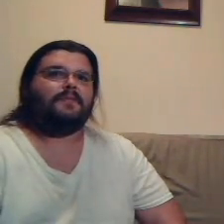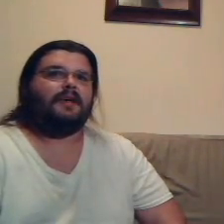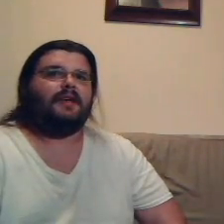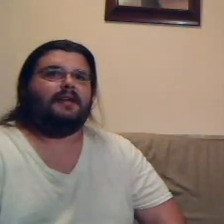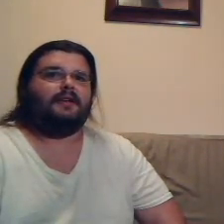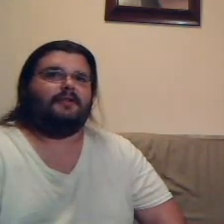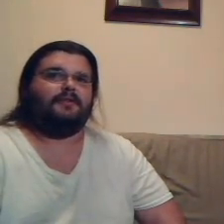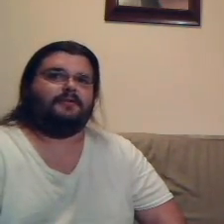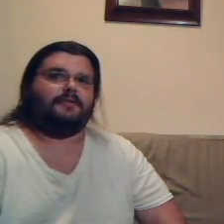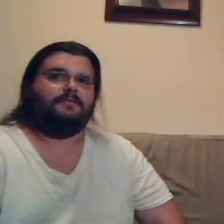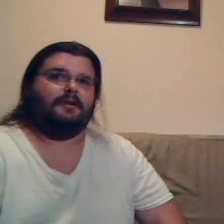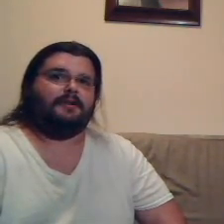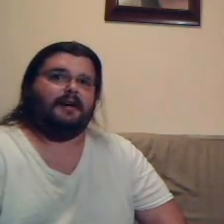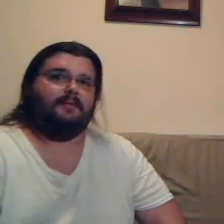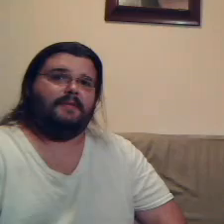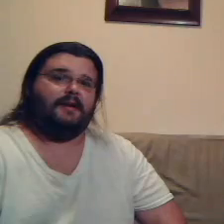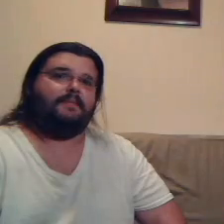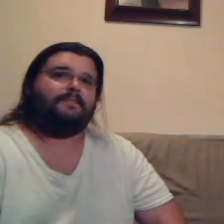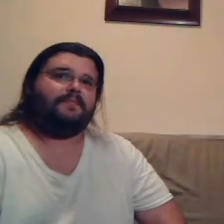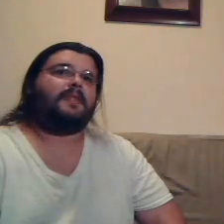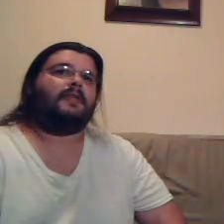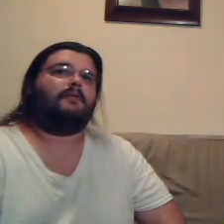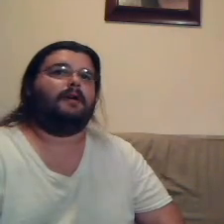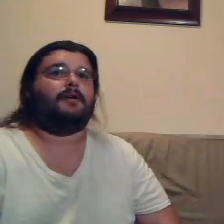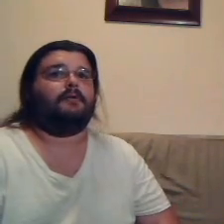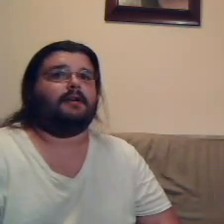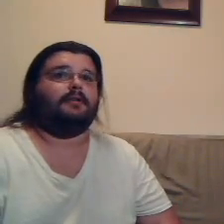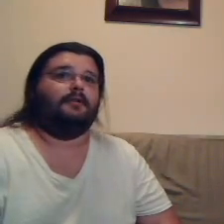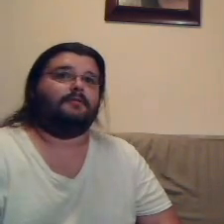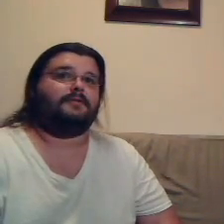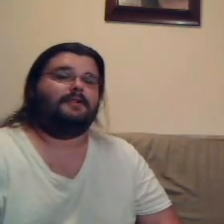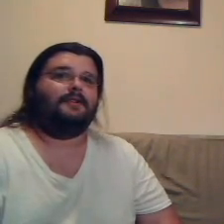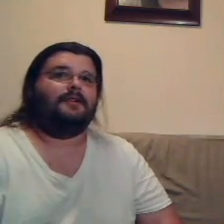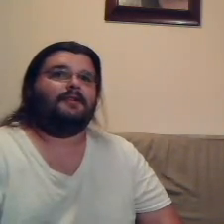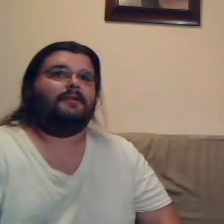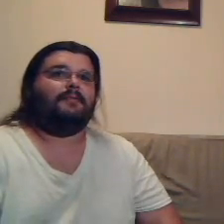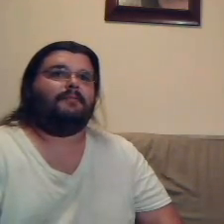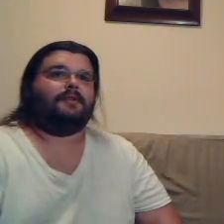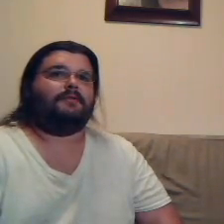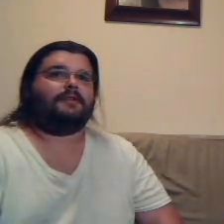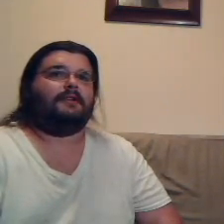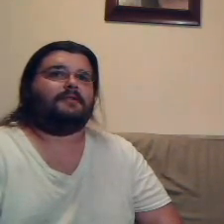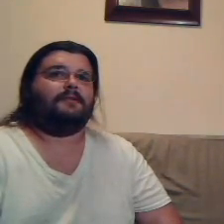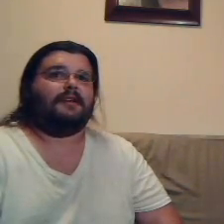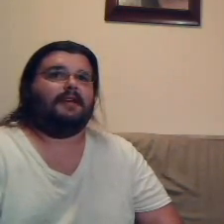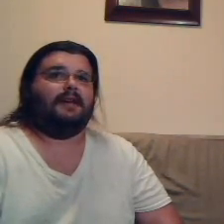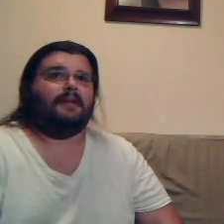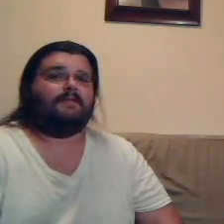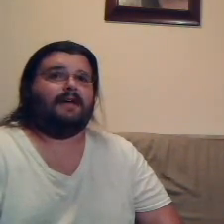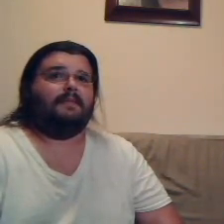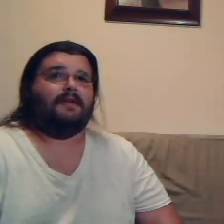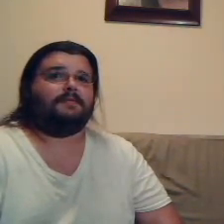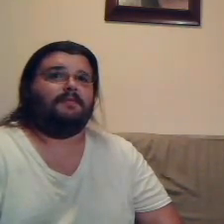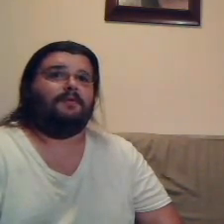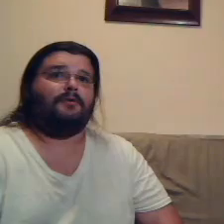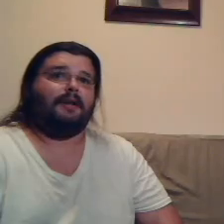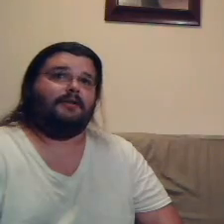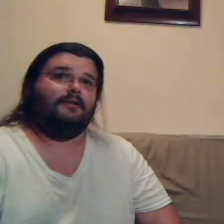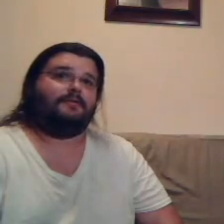And I know there was this one time that we had already closed, but there was a customer that came like five minutes before we closed.